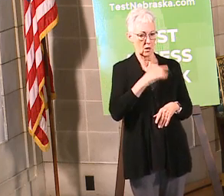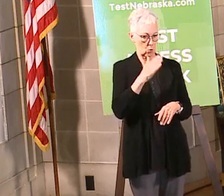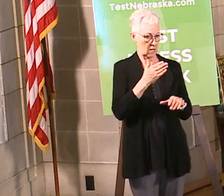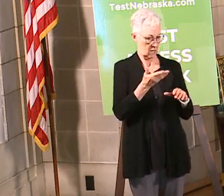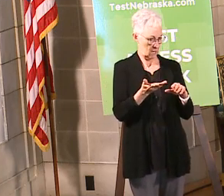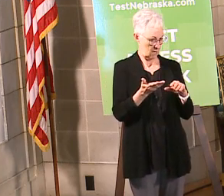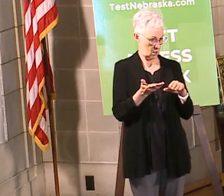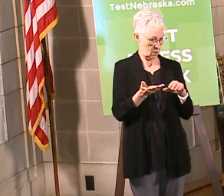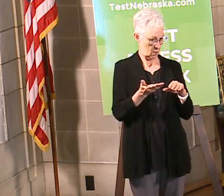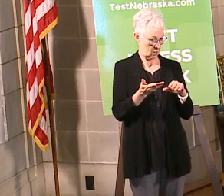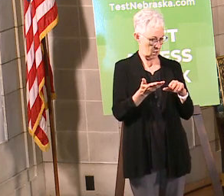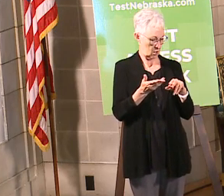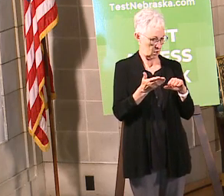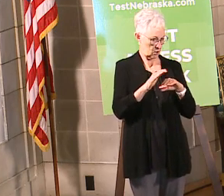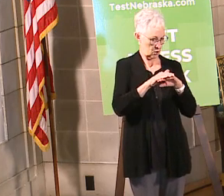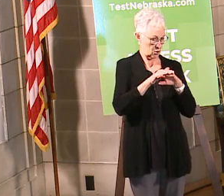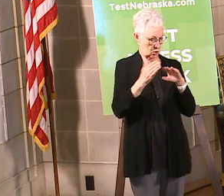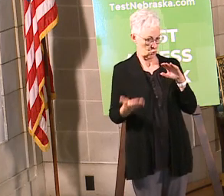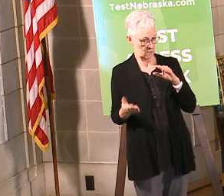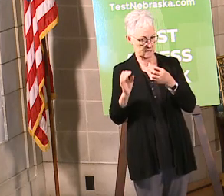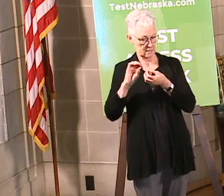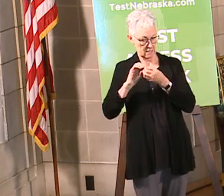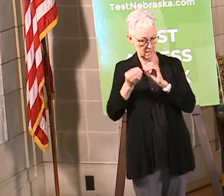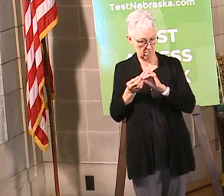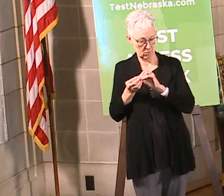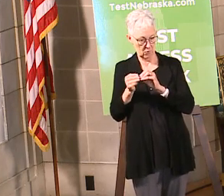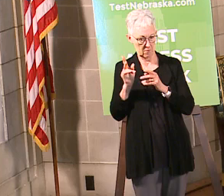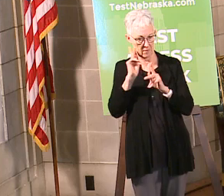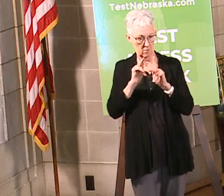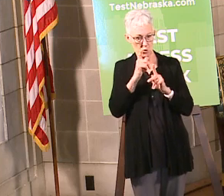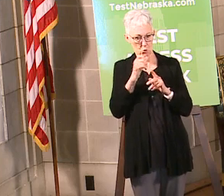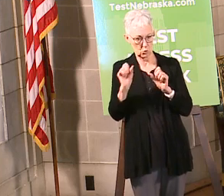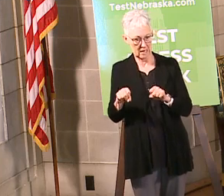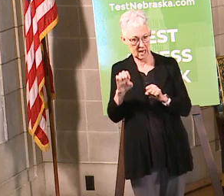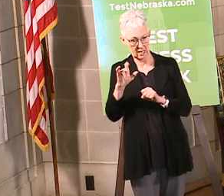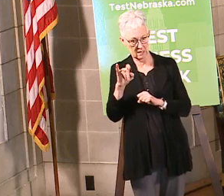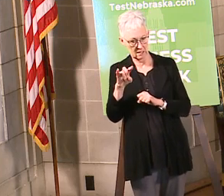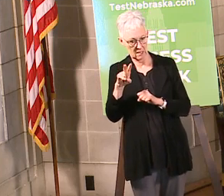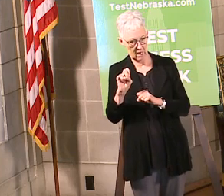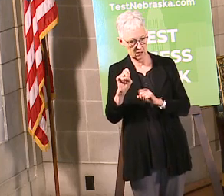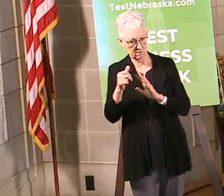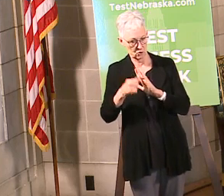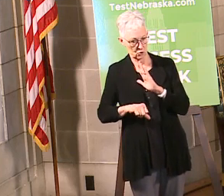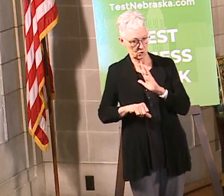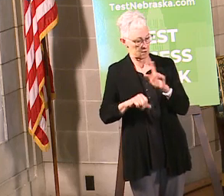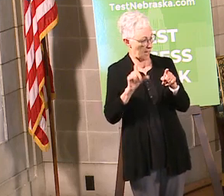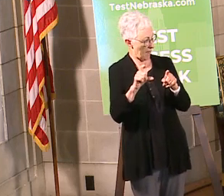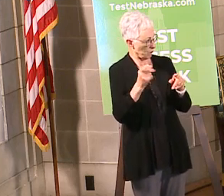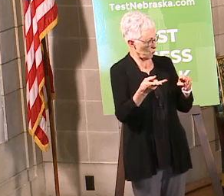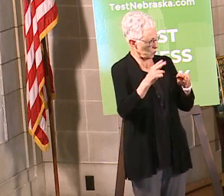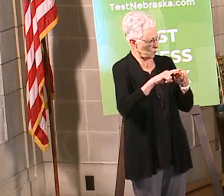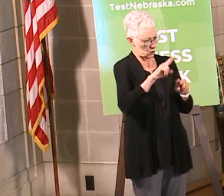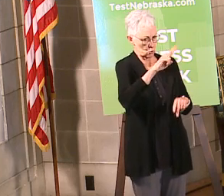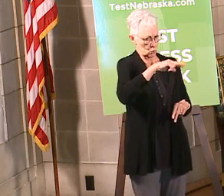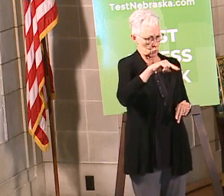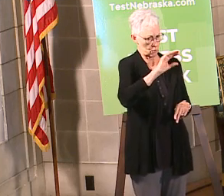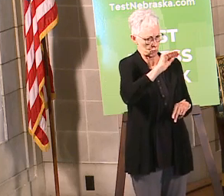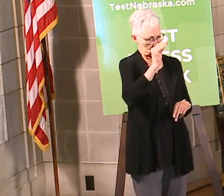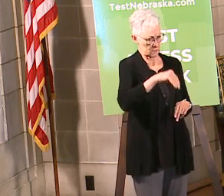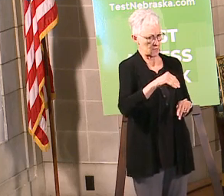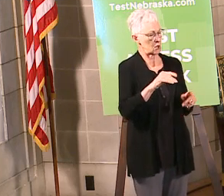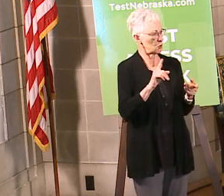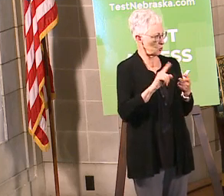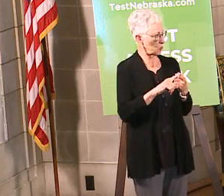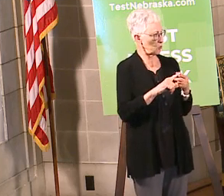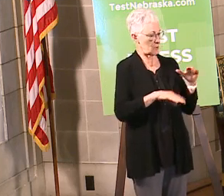that's